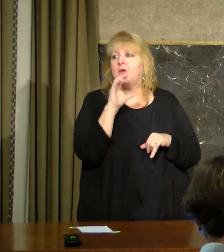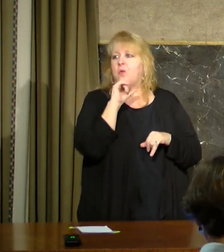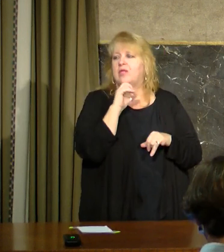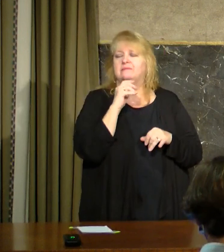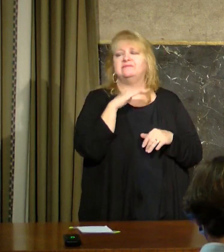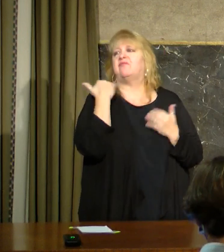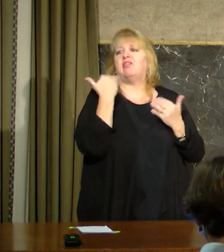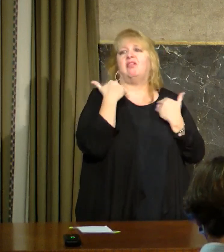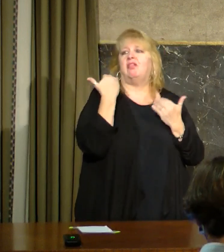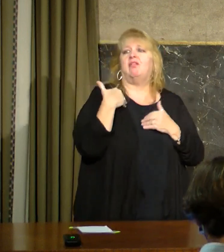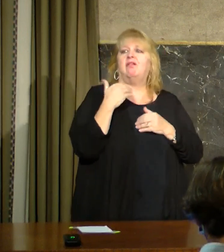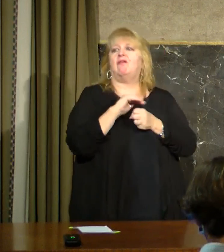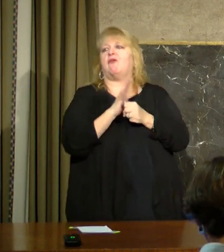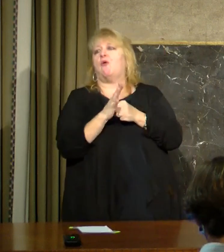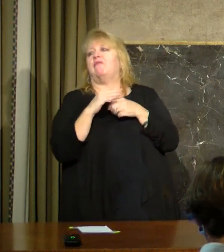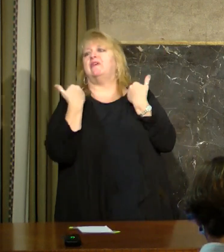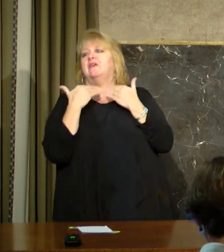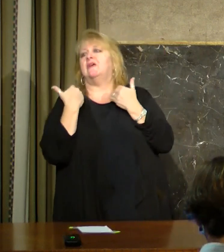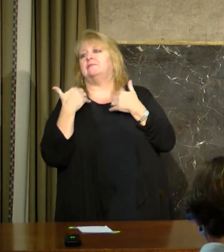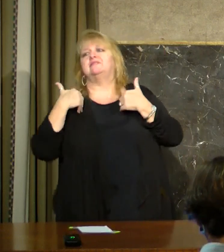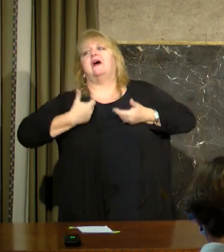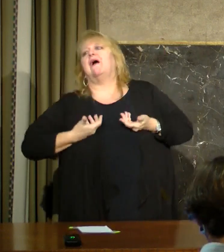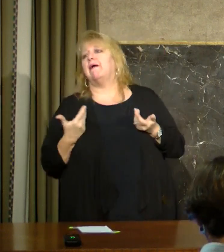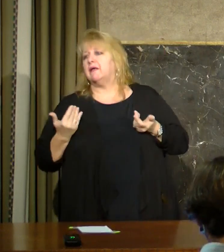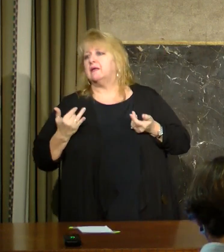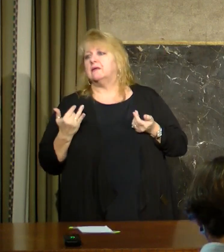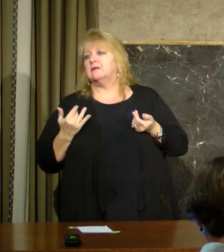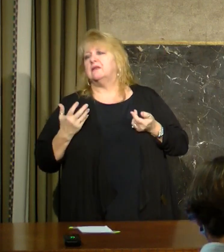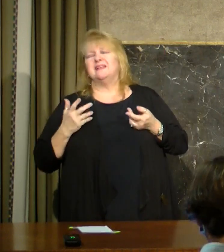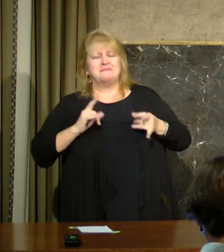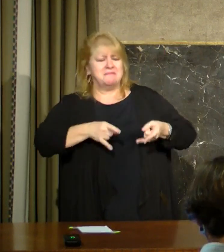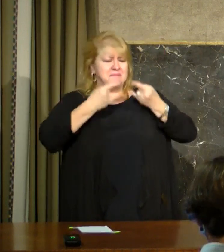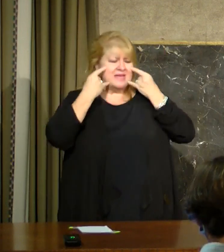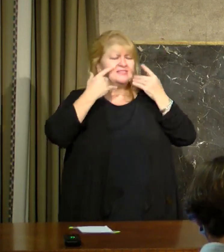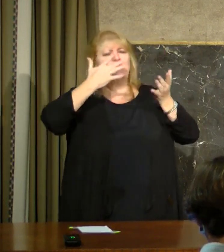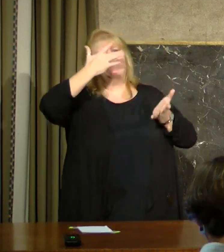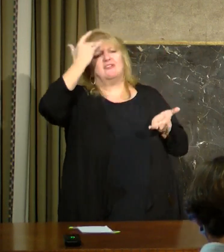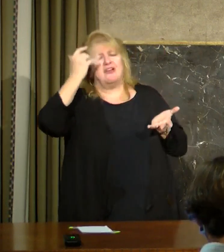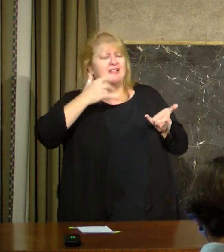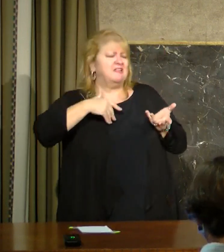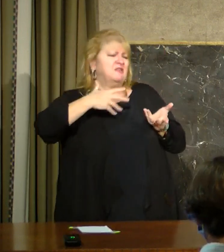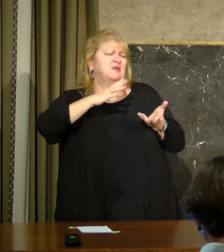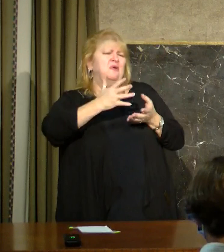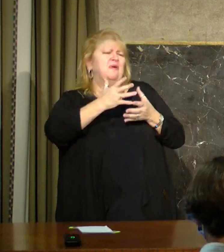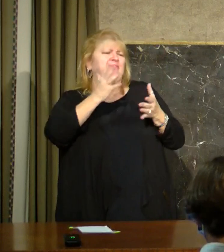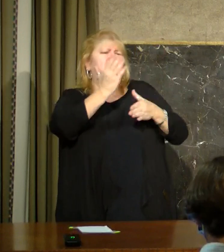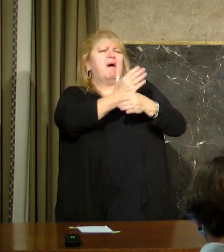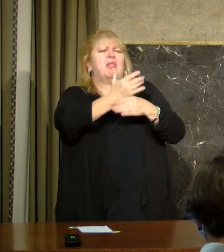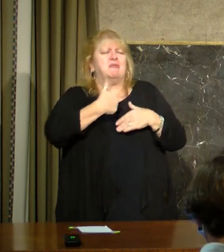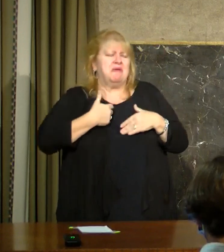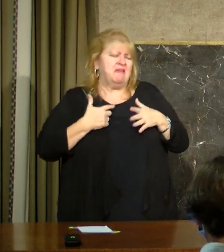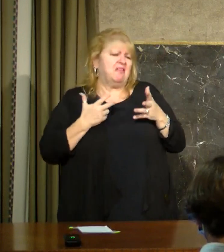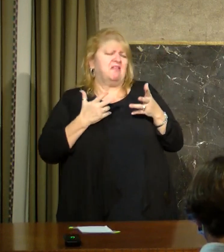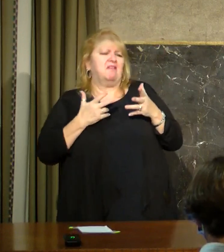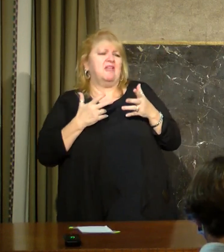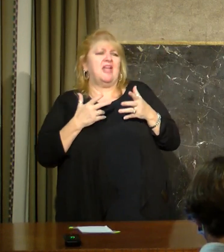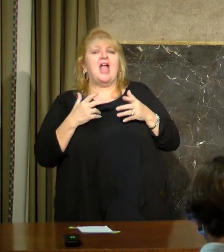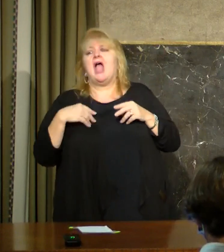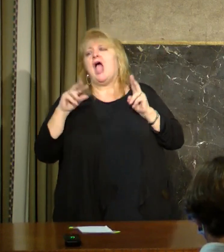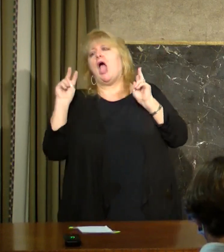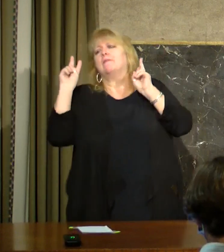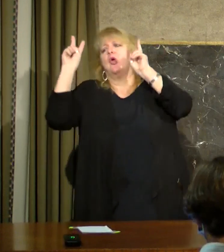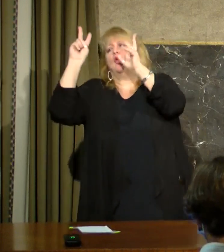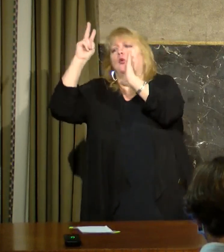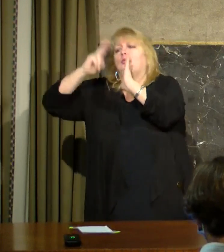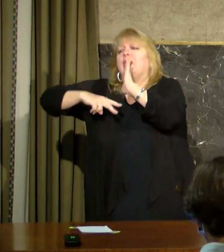That's just too much of a bother to put that mask on. I'm going to choose to believe what I read on the internet. I'm not going to follow the